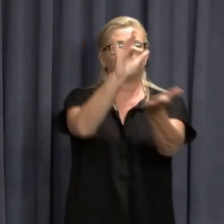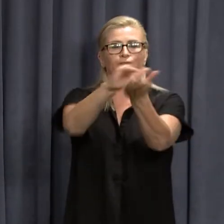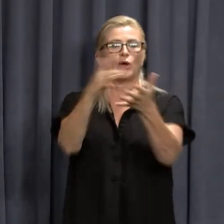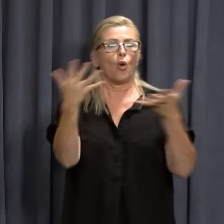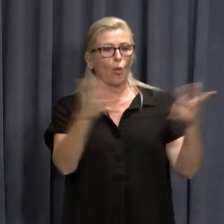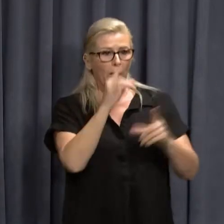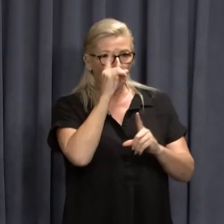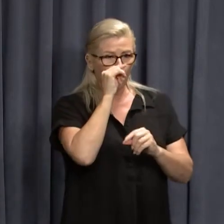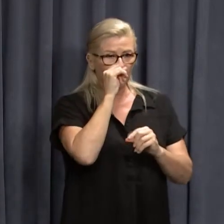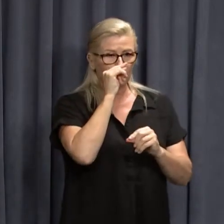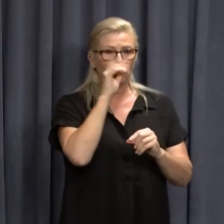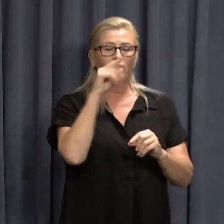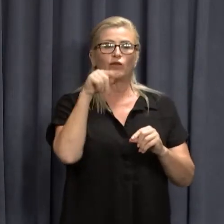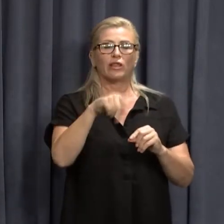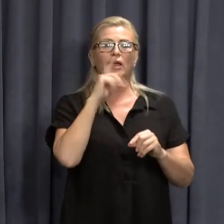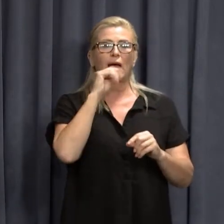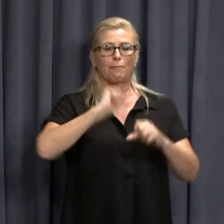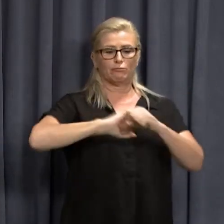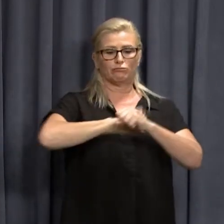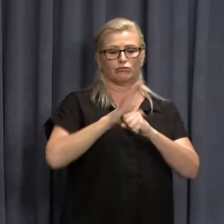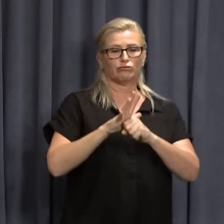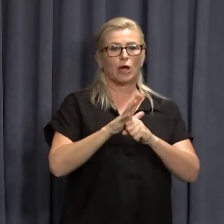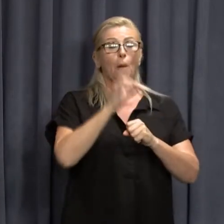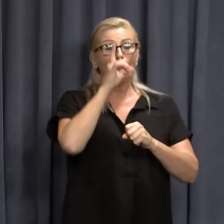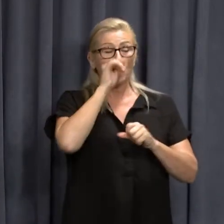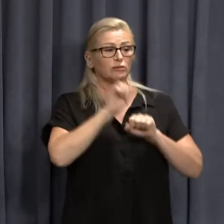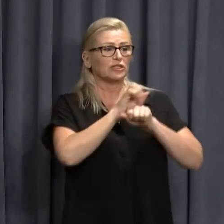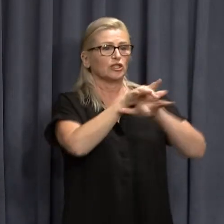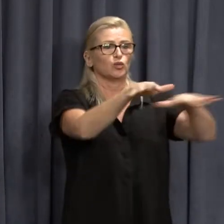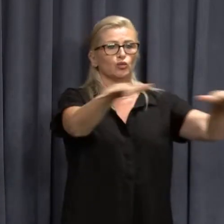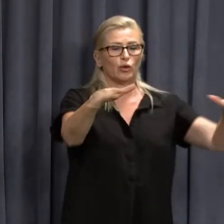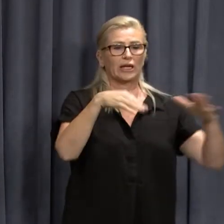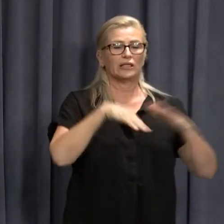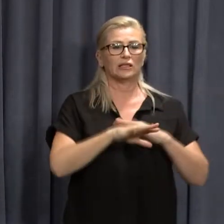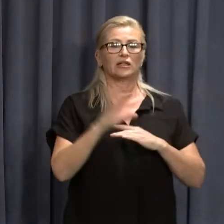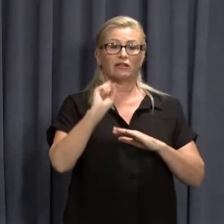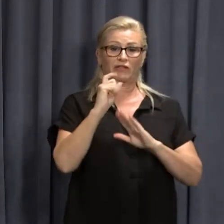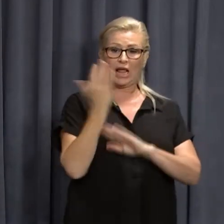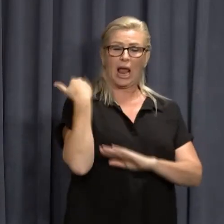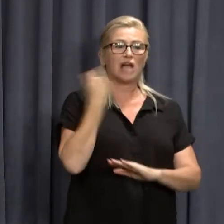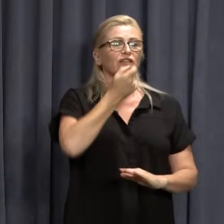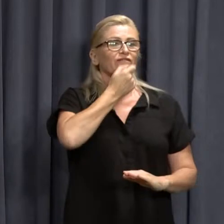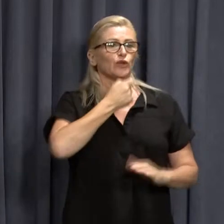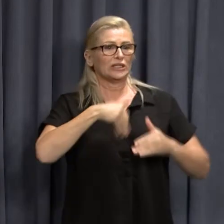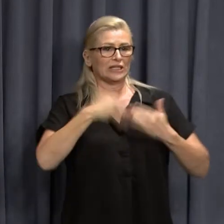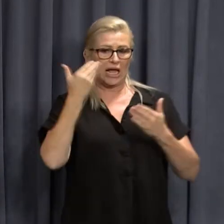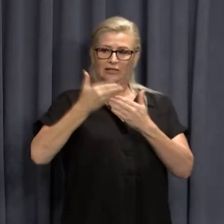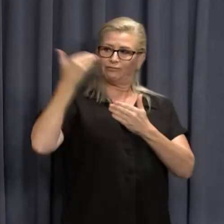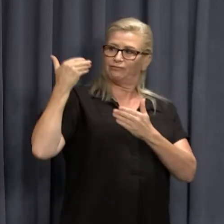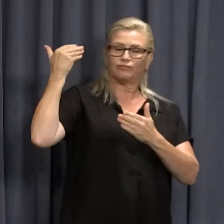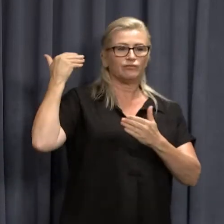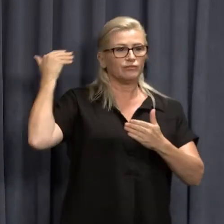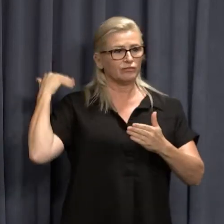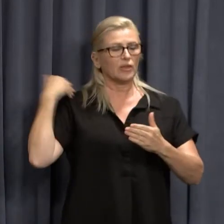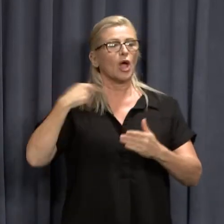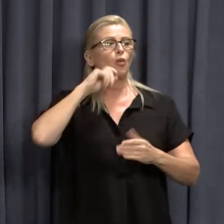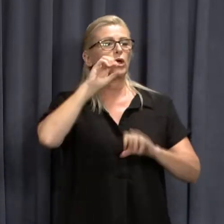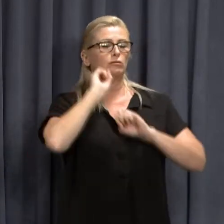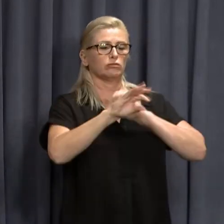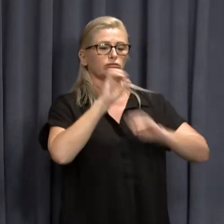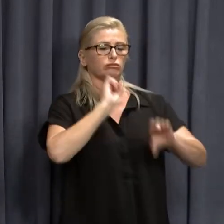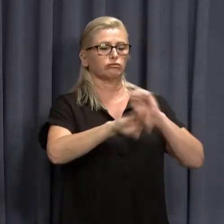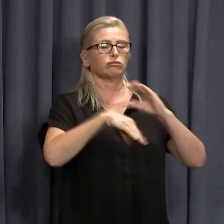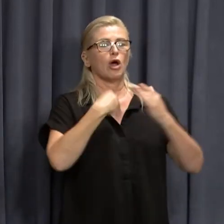for the cases that have been potentially infectious in the community over the last few days and these will be uploaded to the